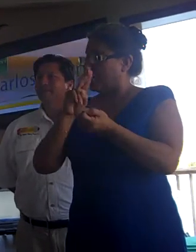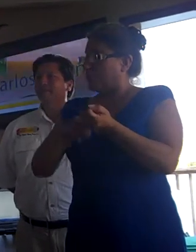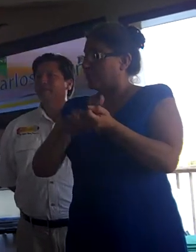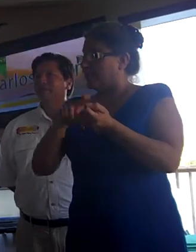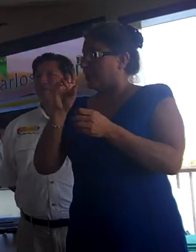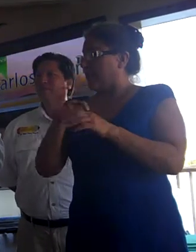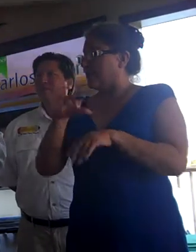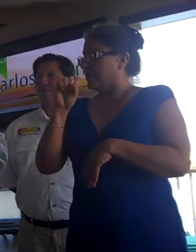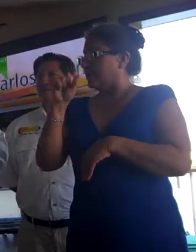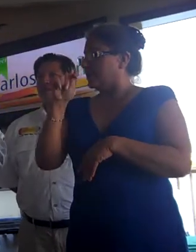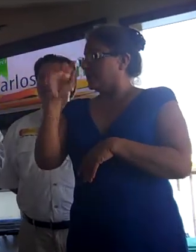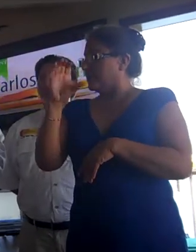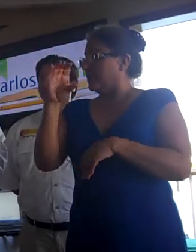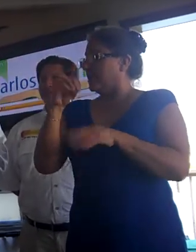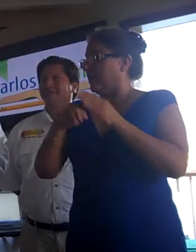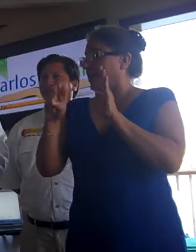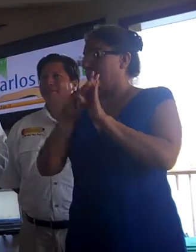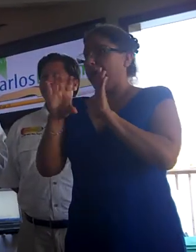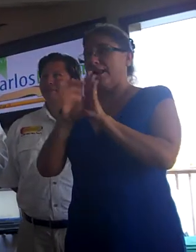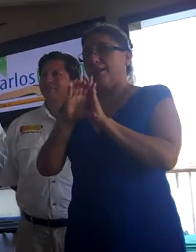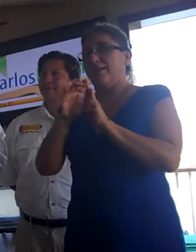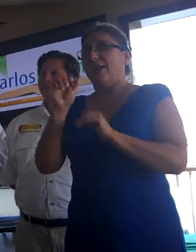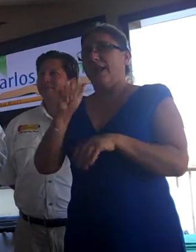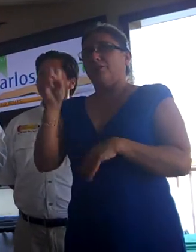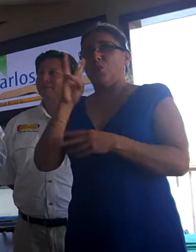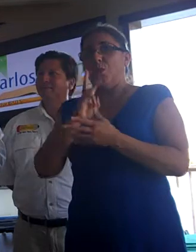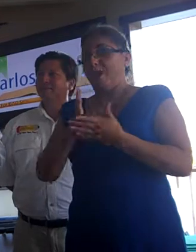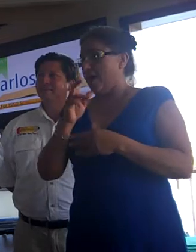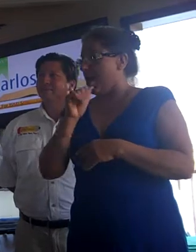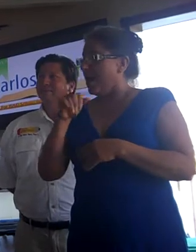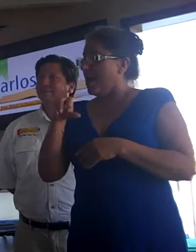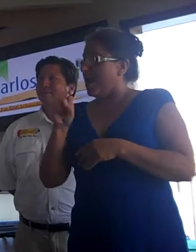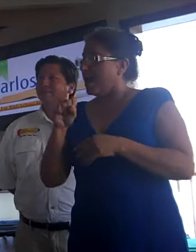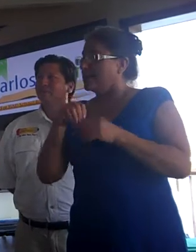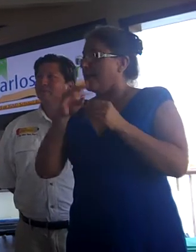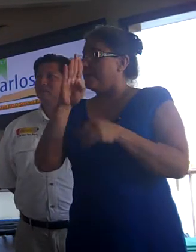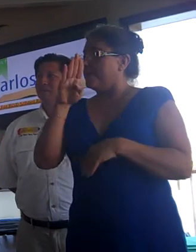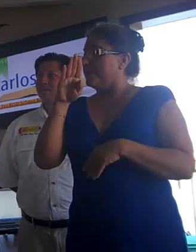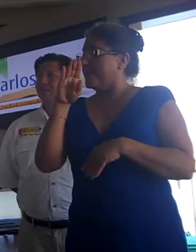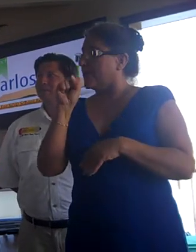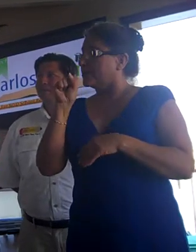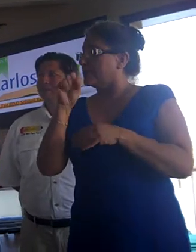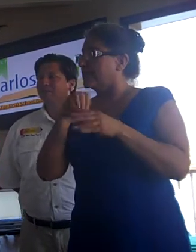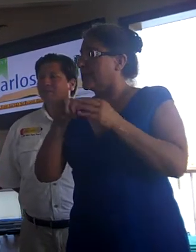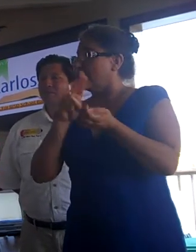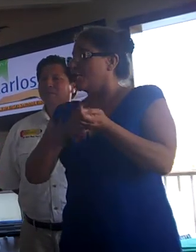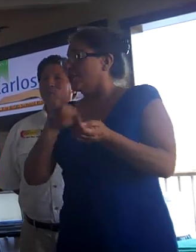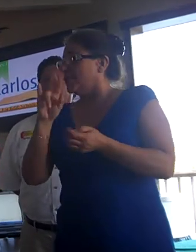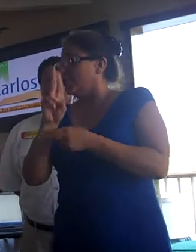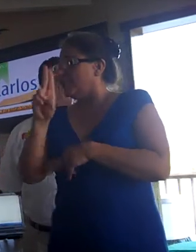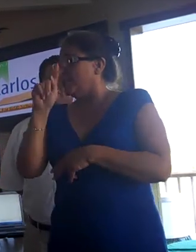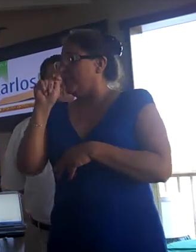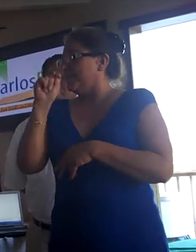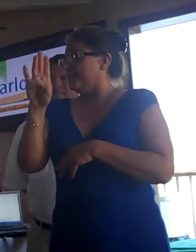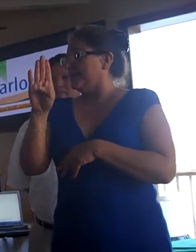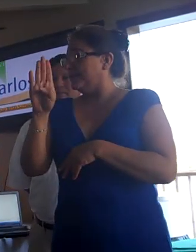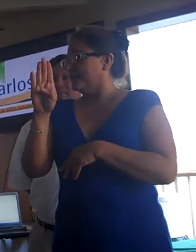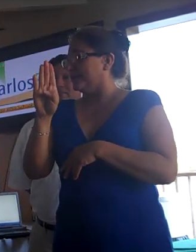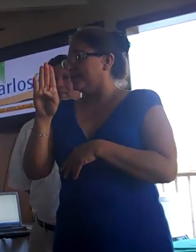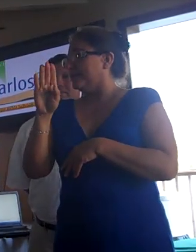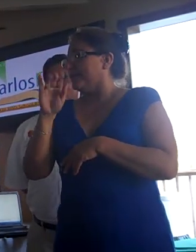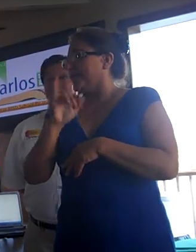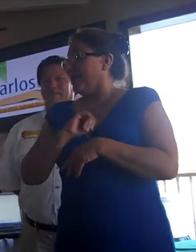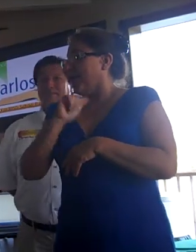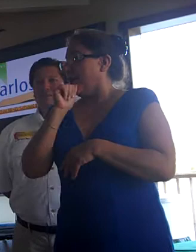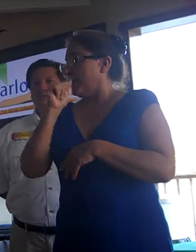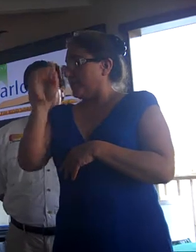associate in nursing at South Texas College in McCallion as well, and a bachelor's of science in nursing at the University of Texas